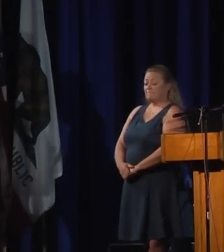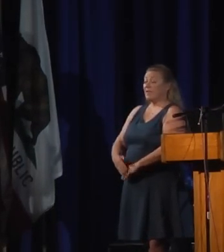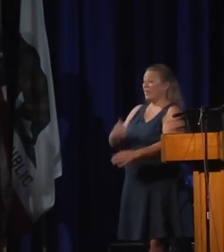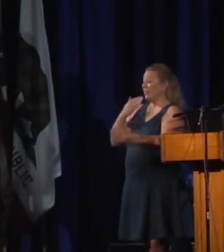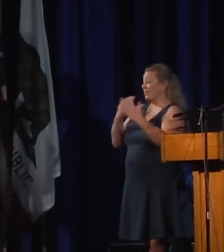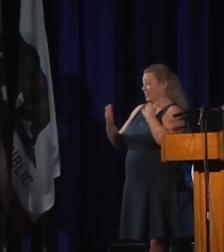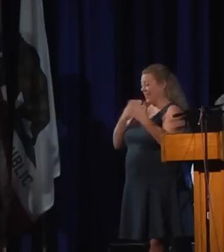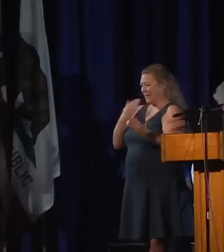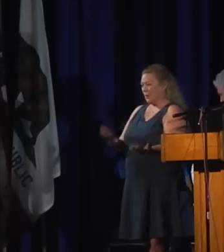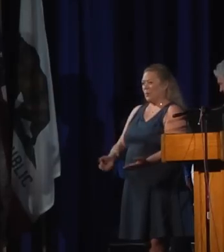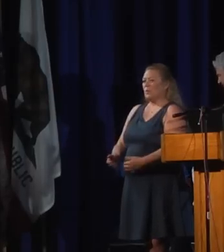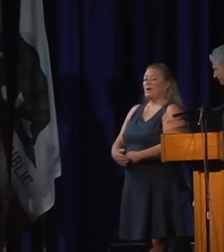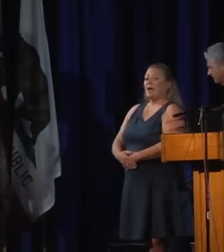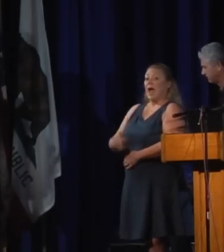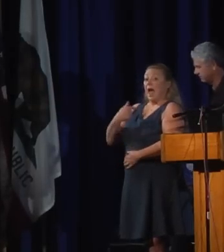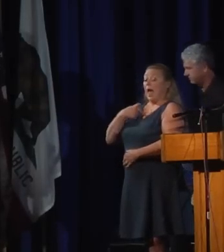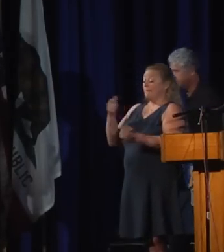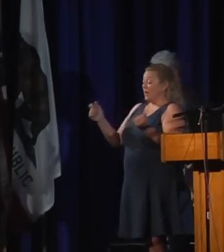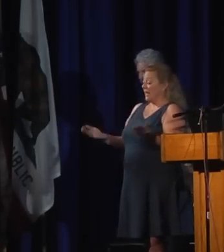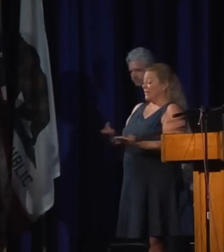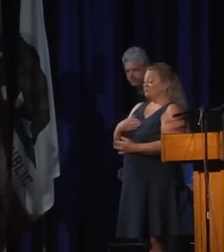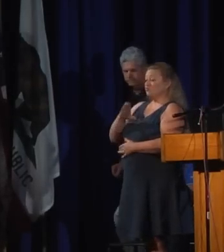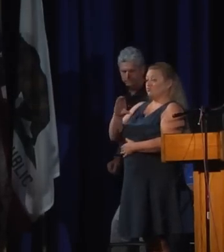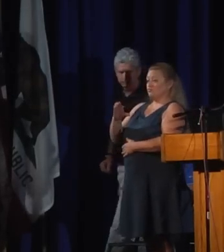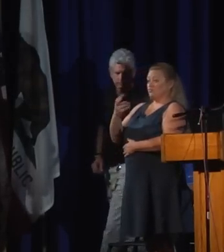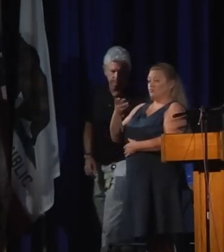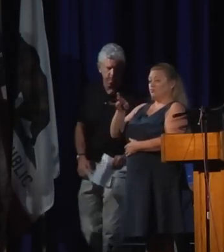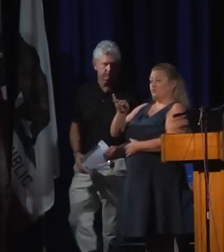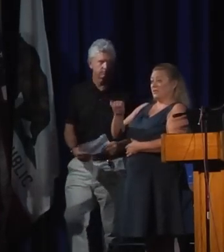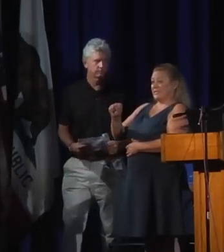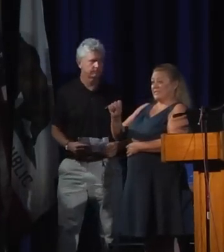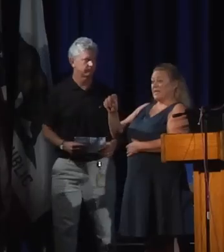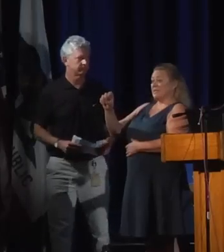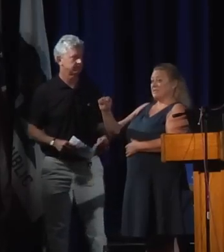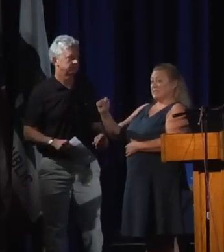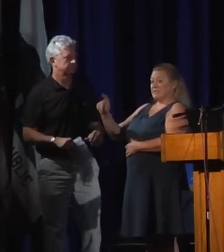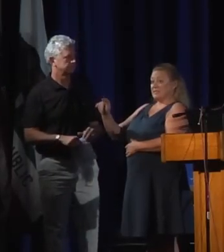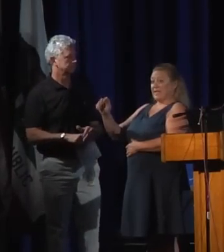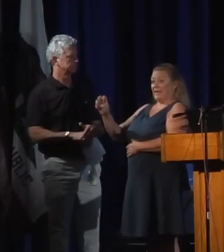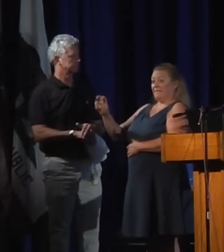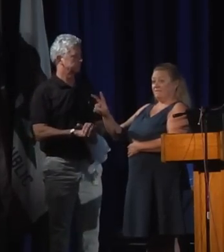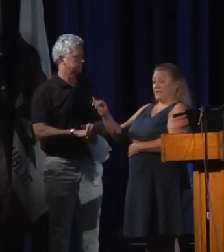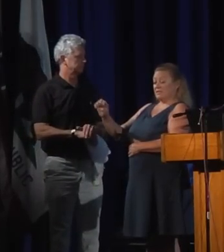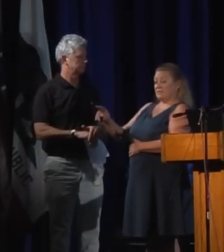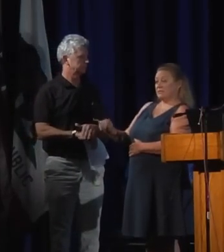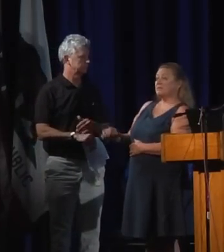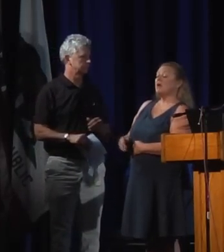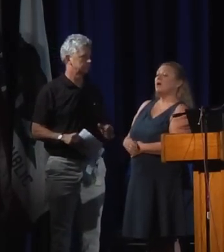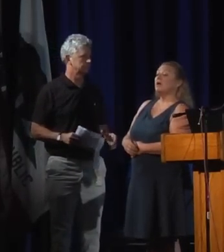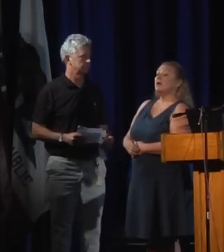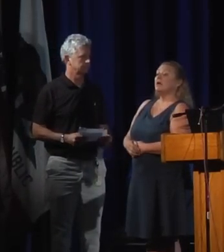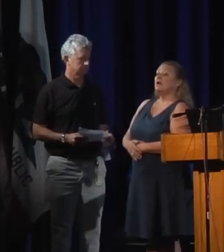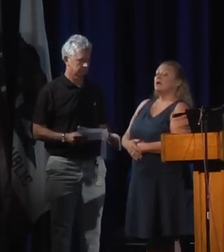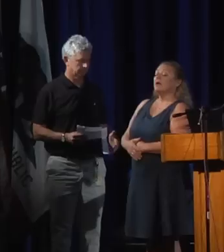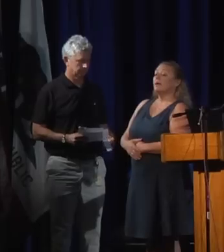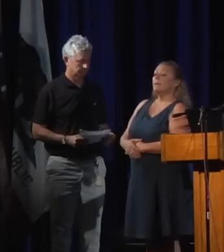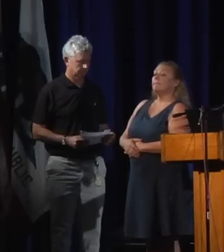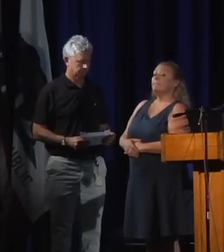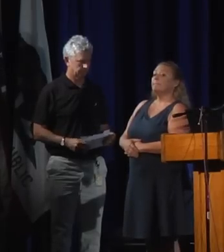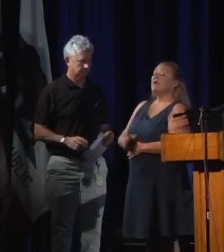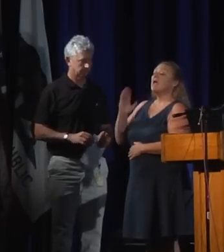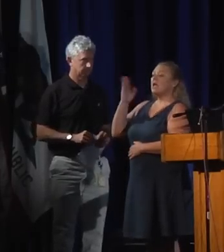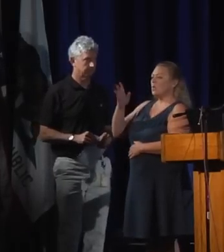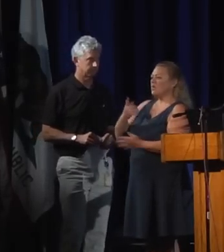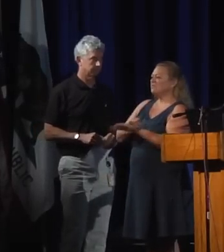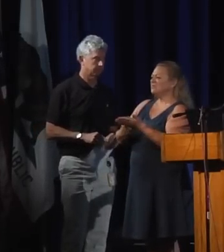Thank you, Dr. Levin. Next up, I'm going to introduce Chris Stevens. Chris is the Director of the Resource Management Agency for the County of Ventura. He's going to talk a bit about debris